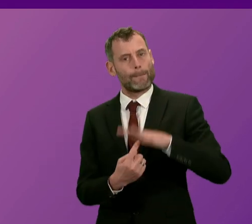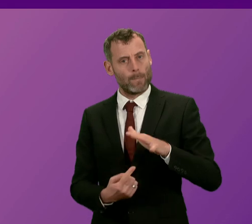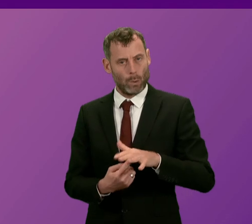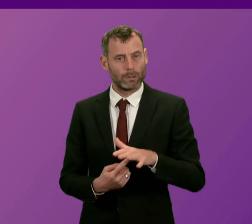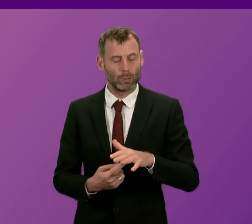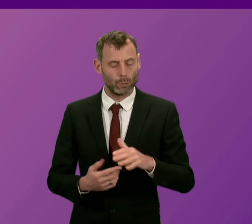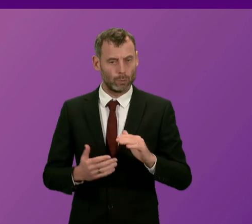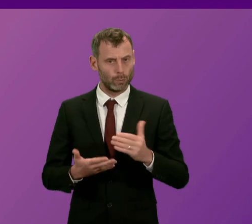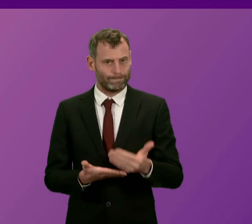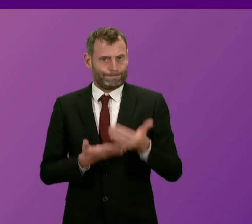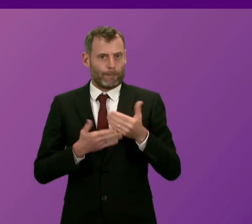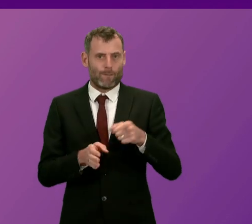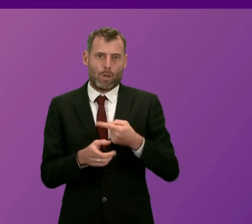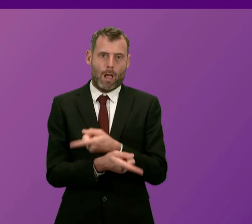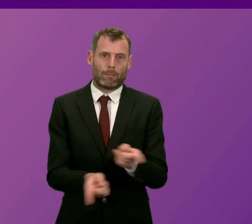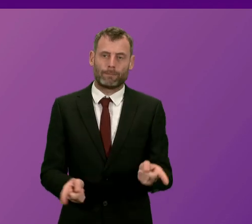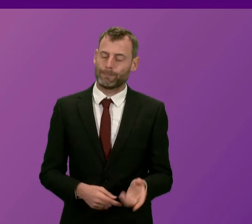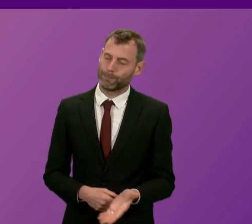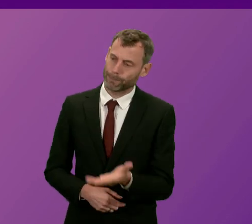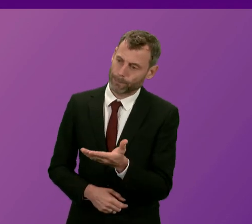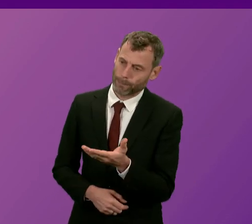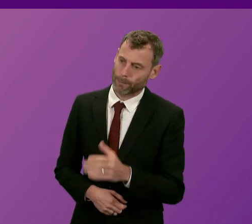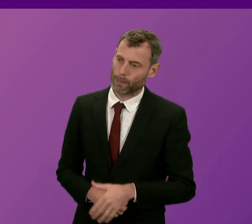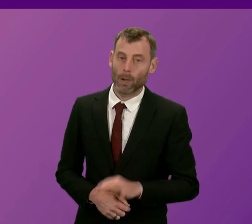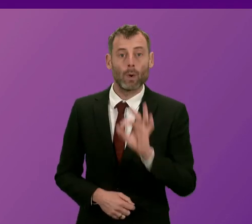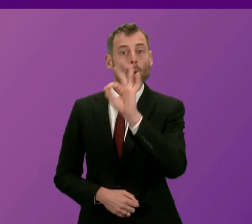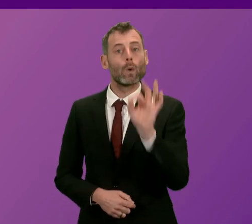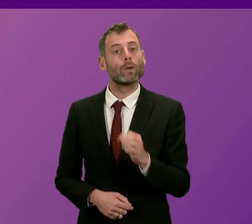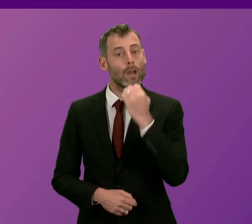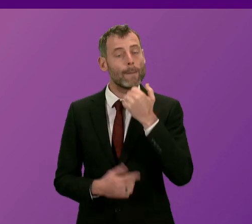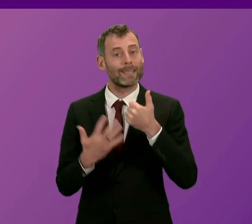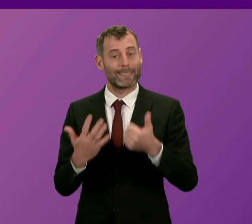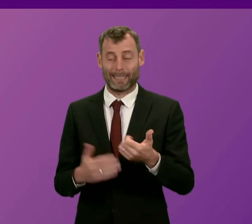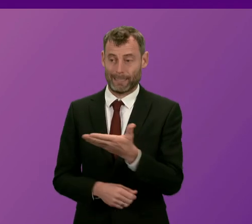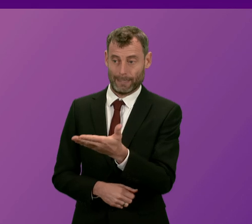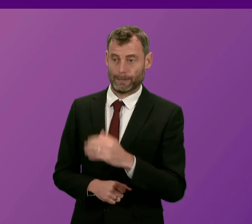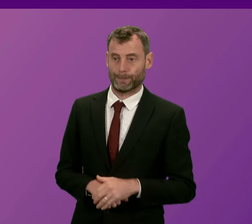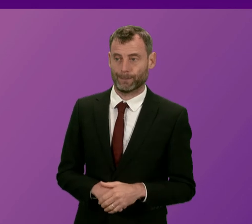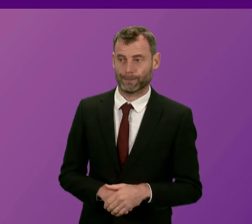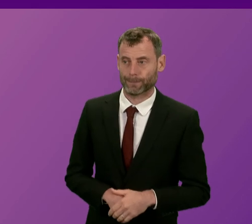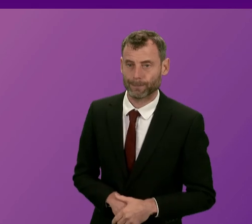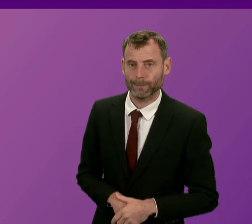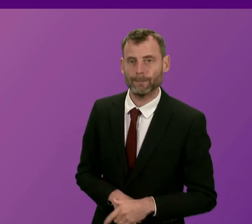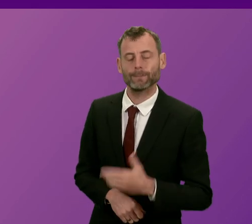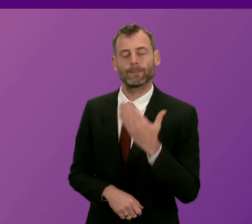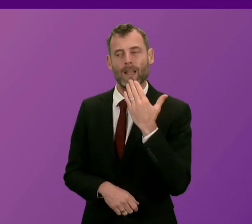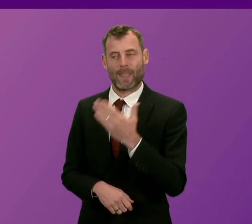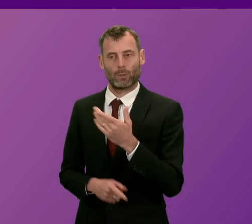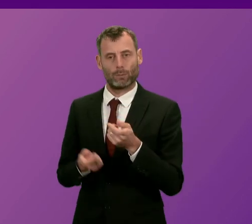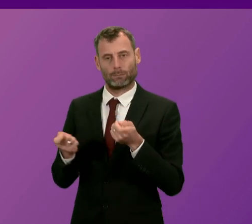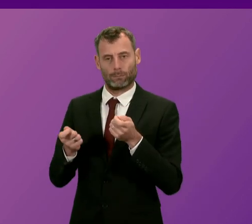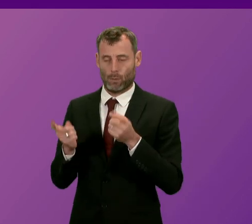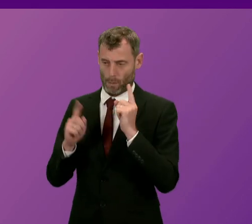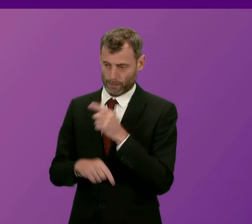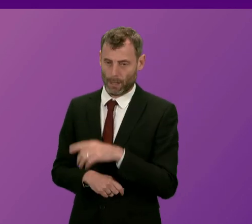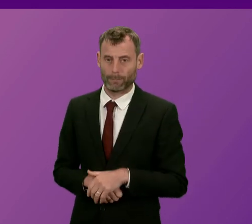more positive outcomes for those young people. Question number six, Pam Duncan-Glancy. Thank you, President Officer. To ask the First Minister